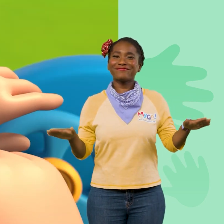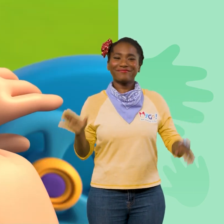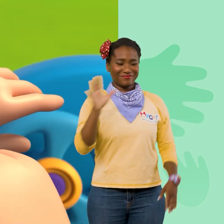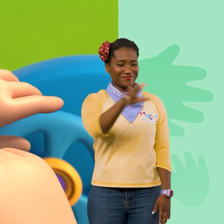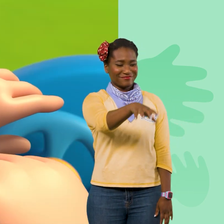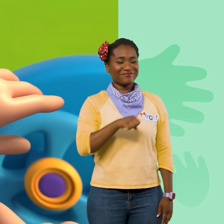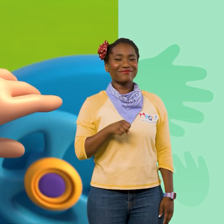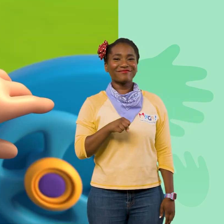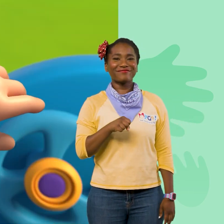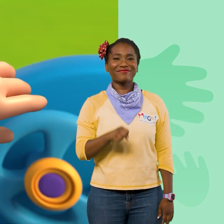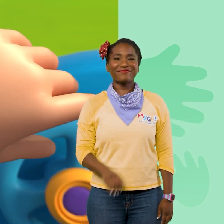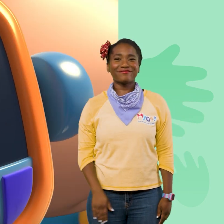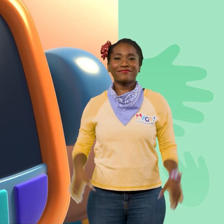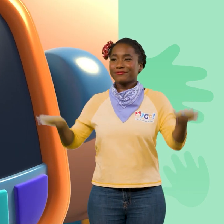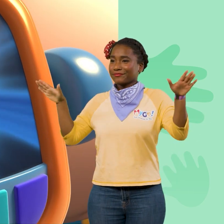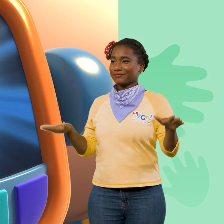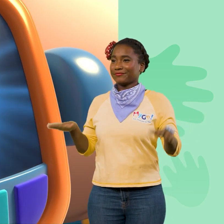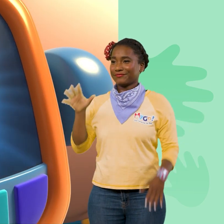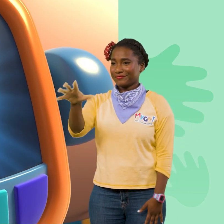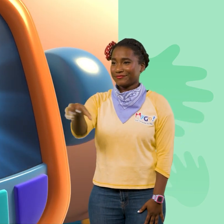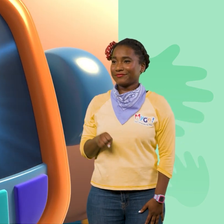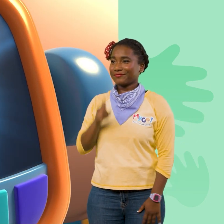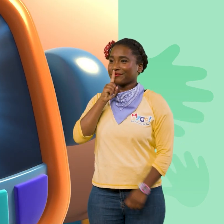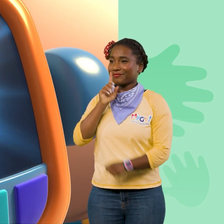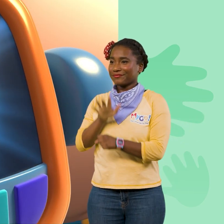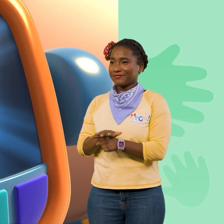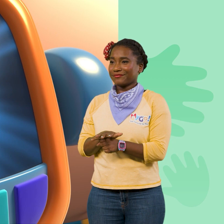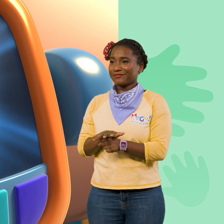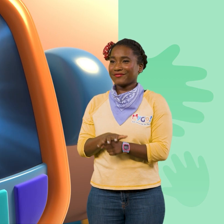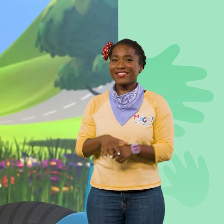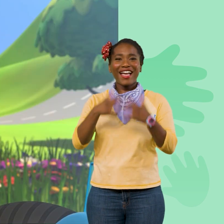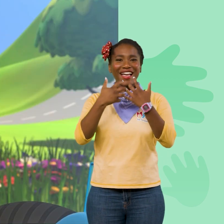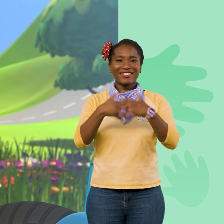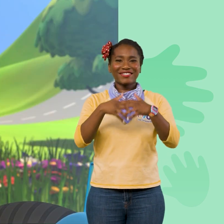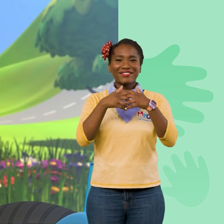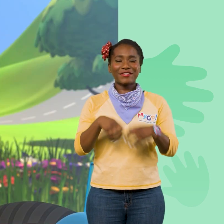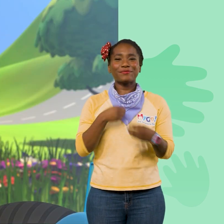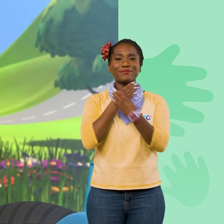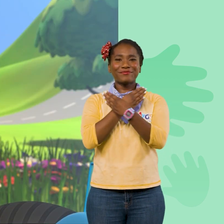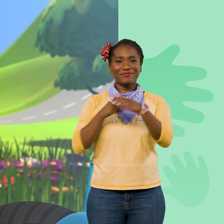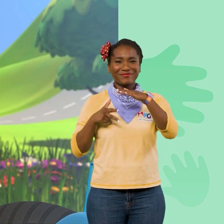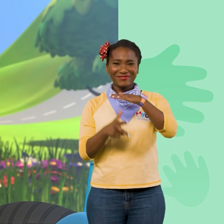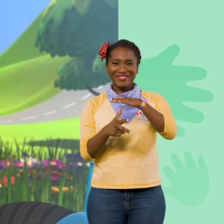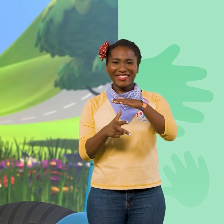the excavator arm! Wings, excavator arm, confirmed! Activate Blippi Station!